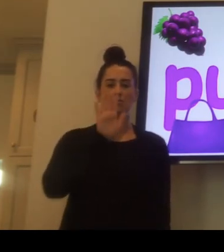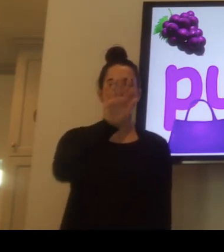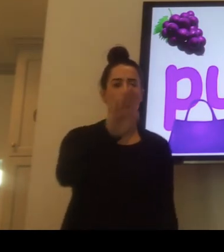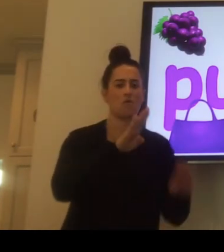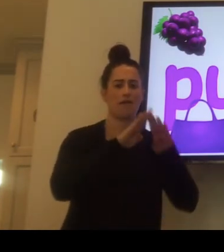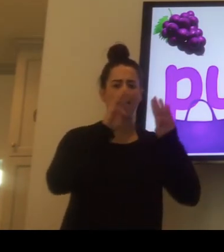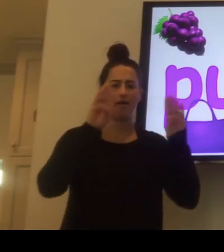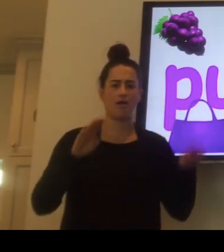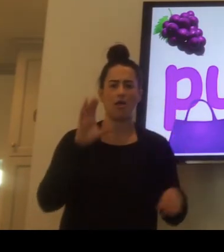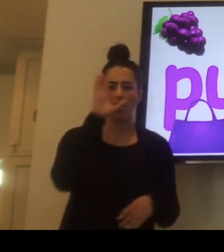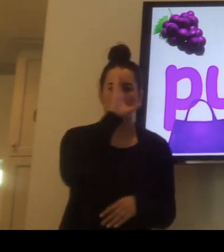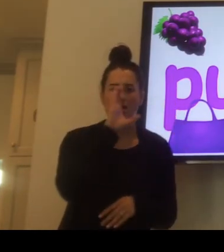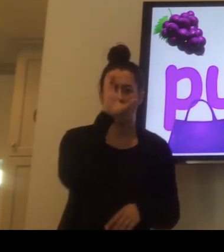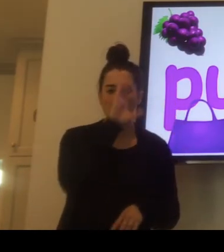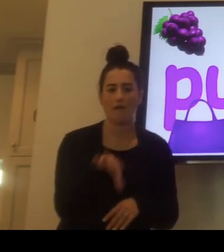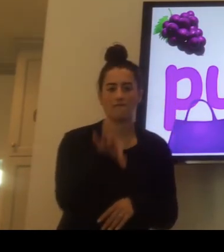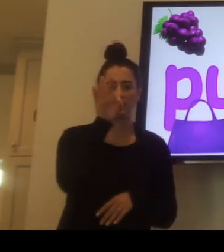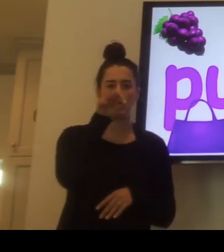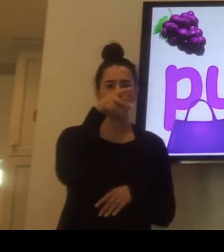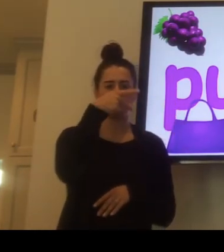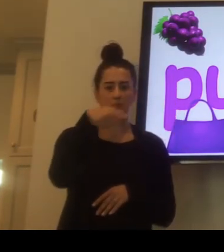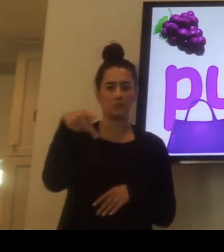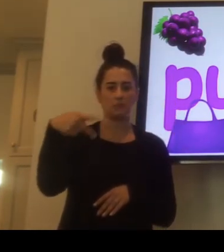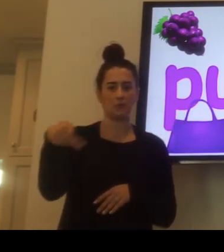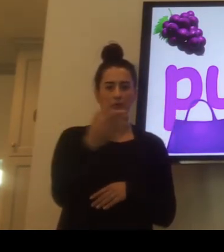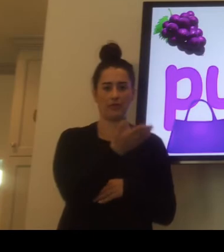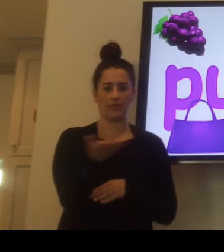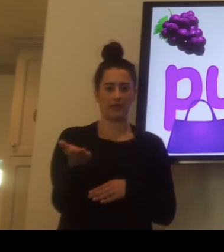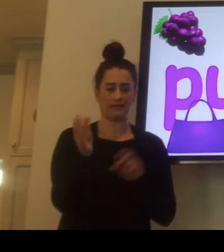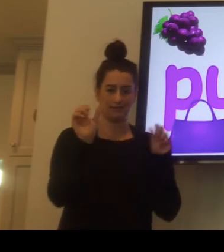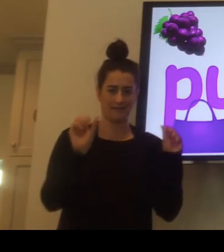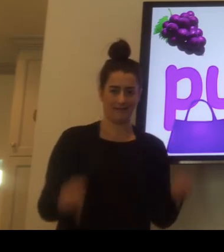In your house, look to find some purple things.